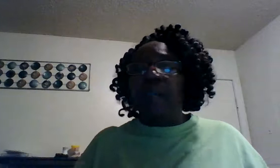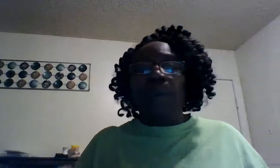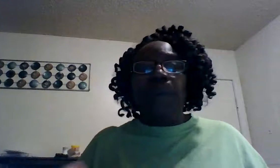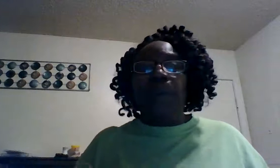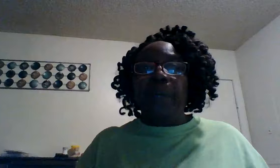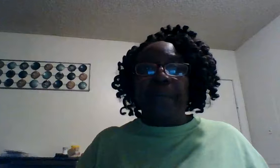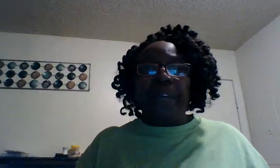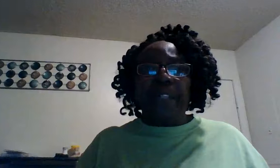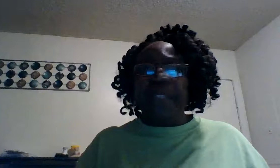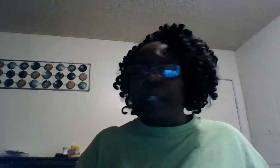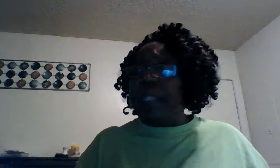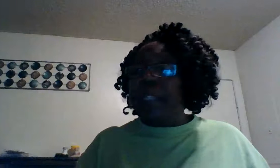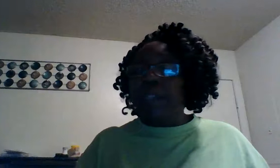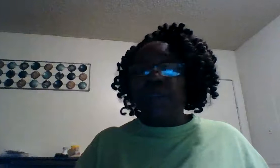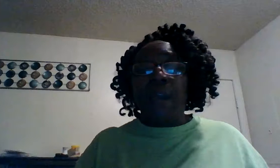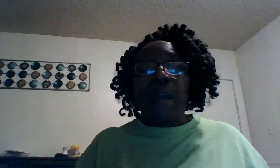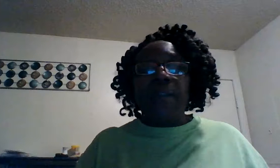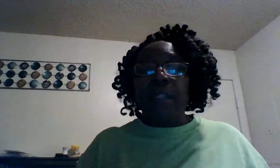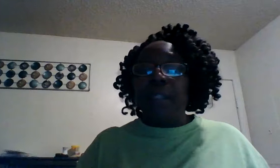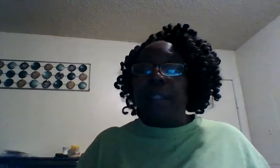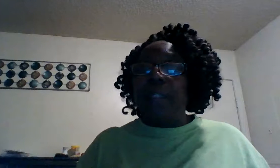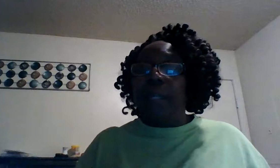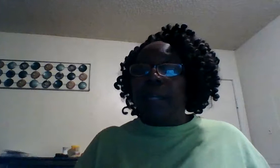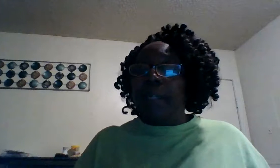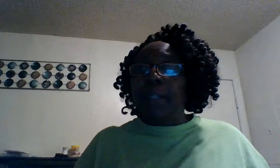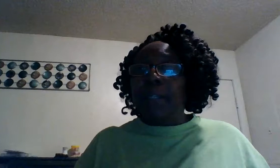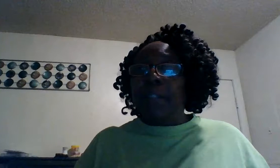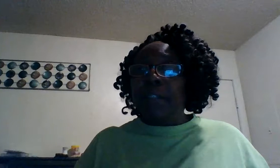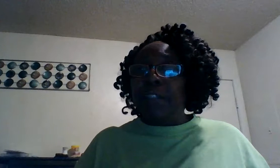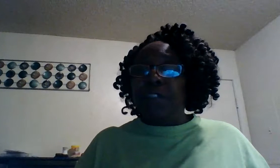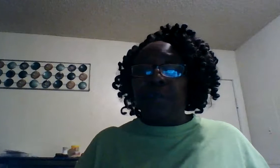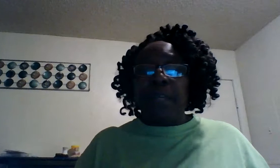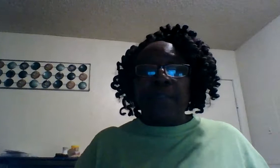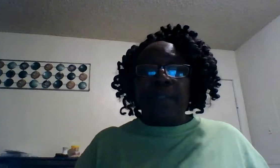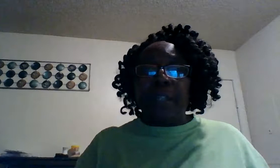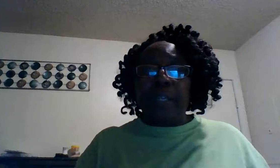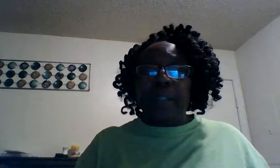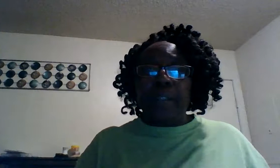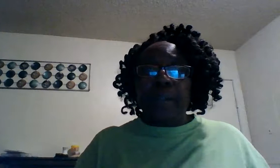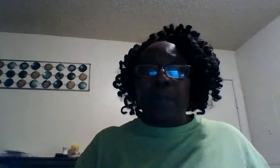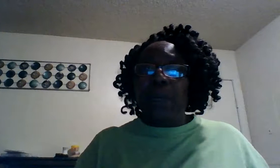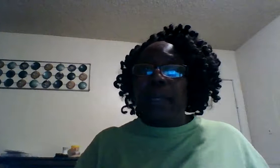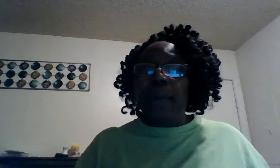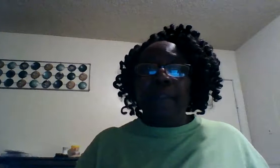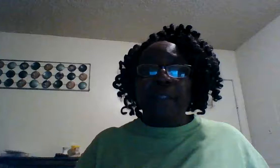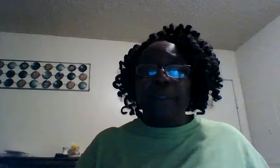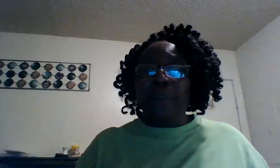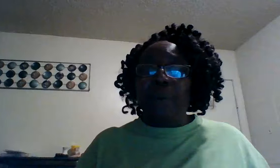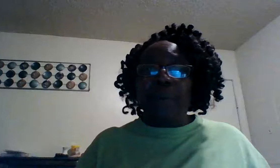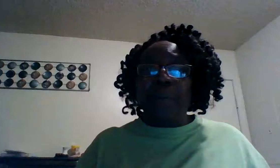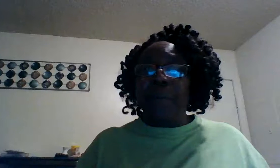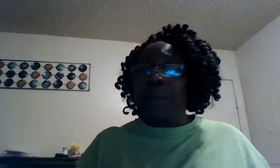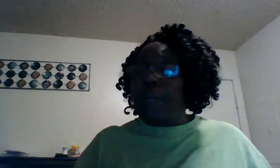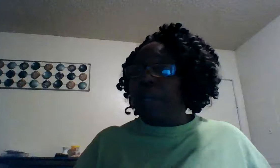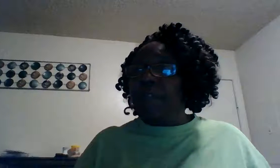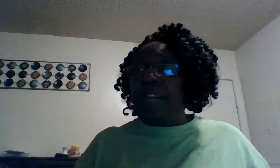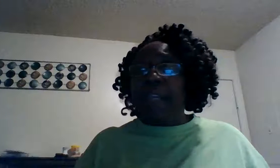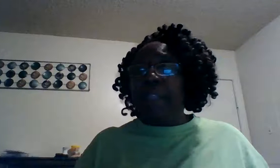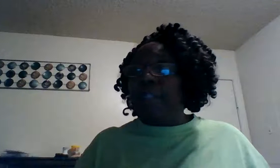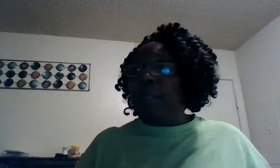what we are facing then these trials then these these distress for things whatever you're going through is naked and it